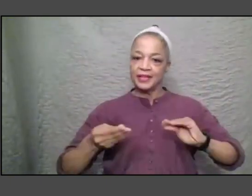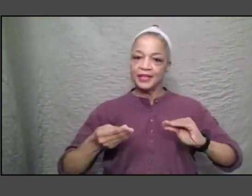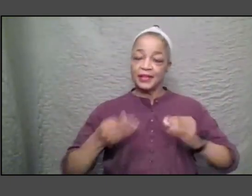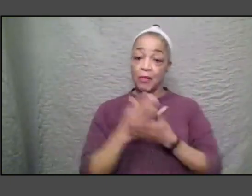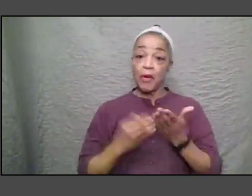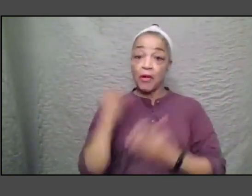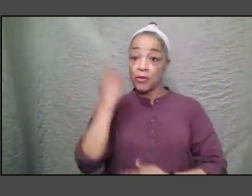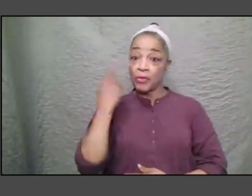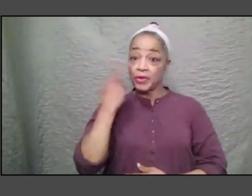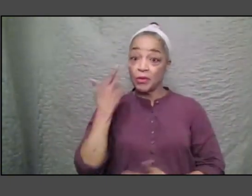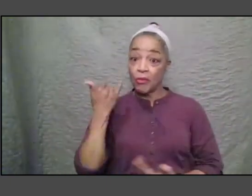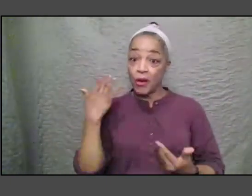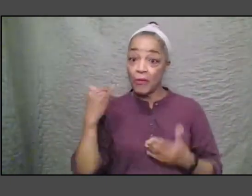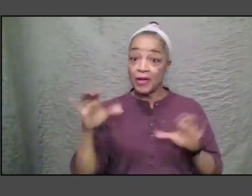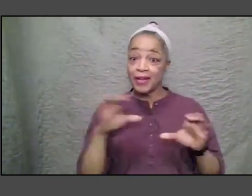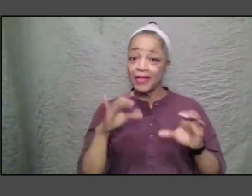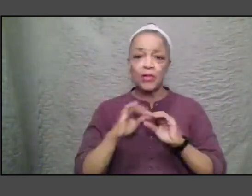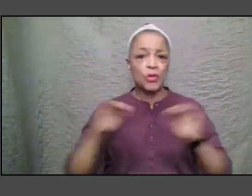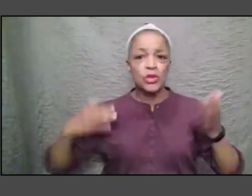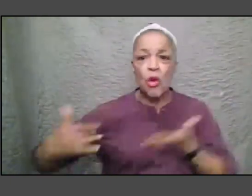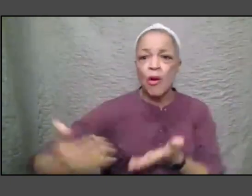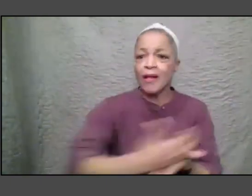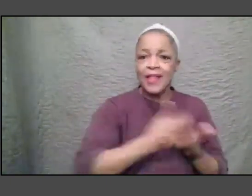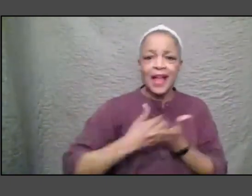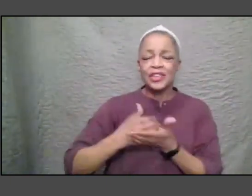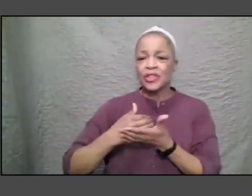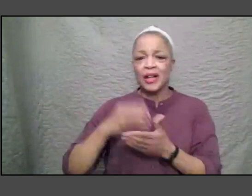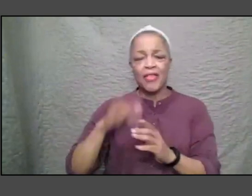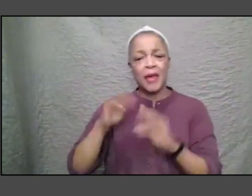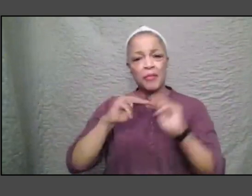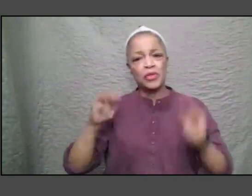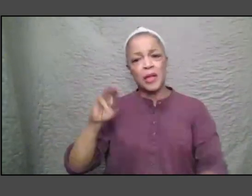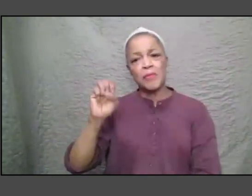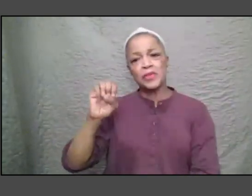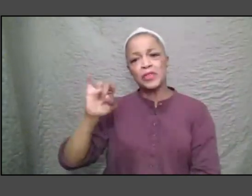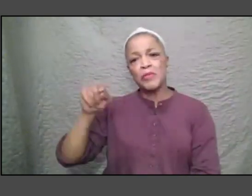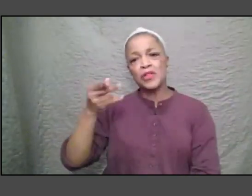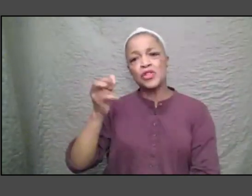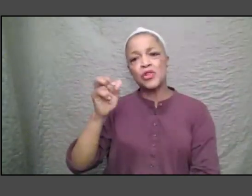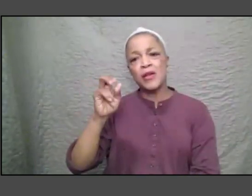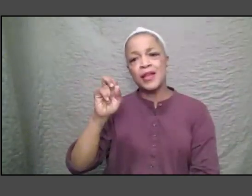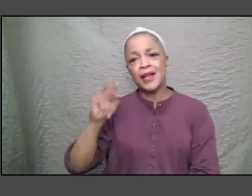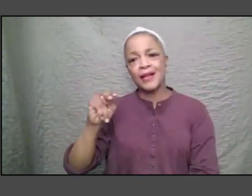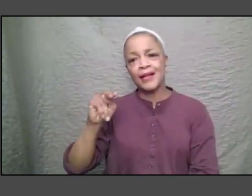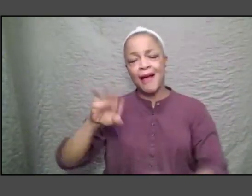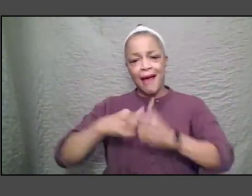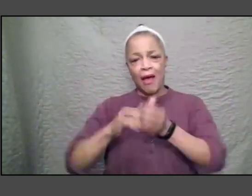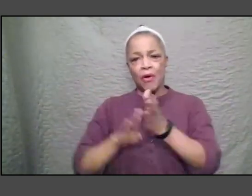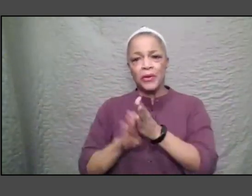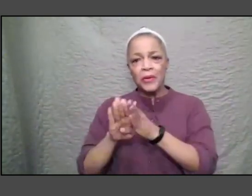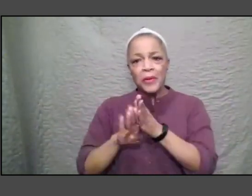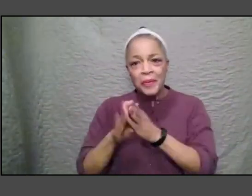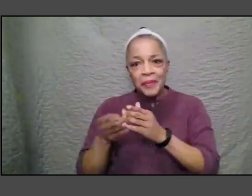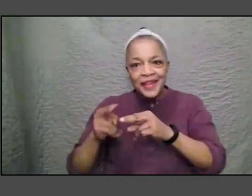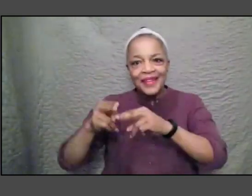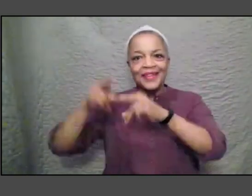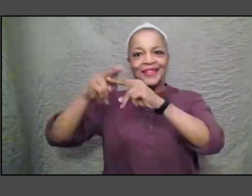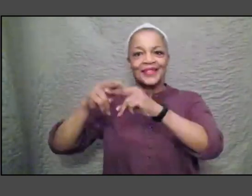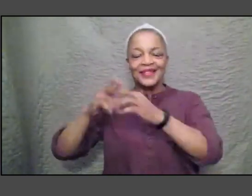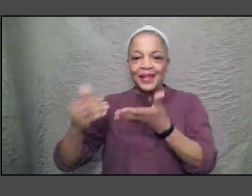collections at the smithsonian really and so the notion was how do you build these collections so you know the story is and it's a true story i